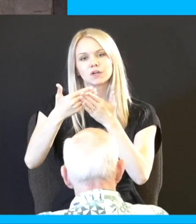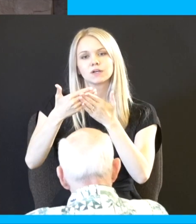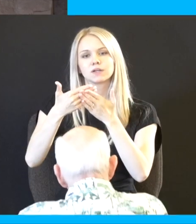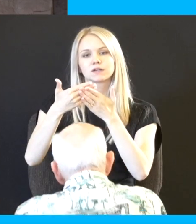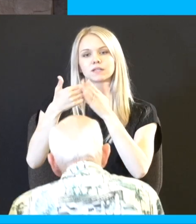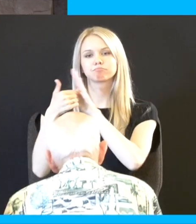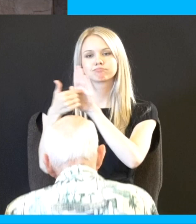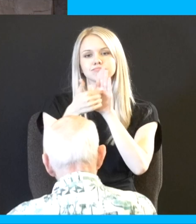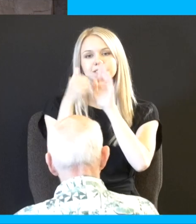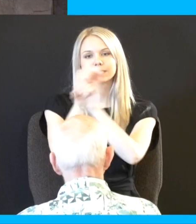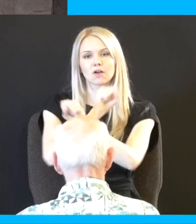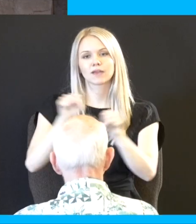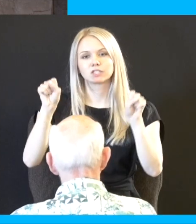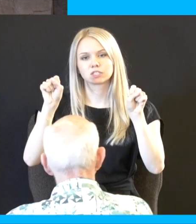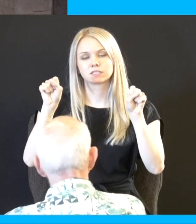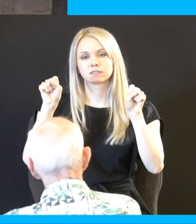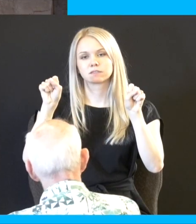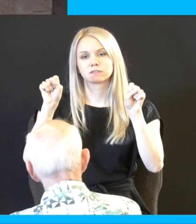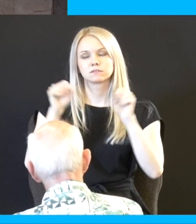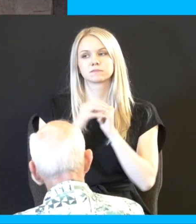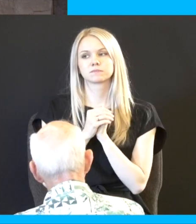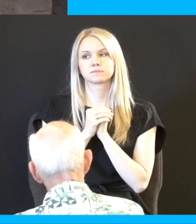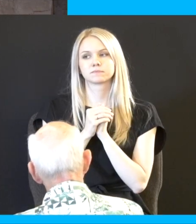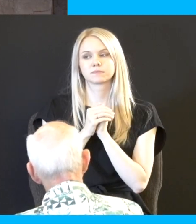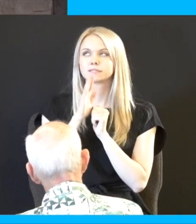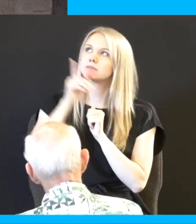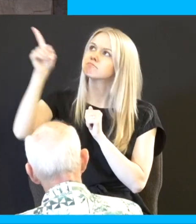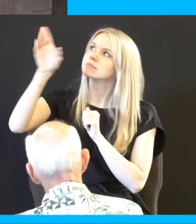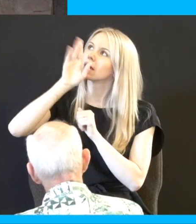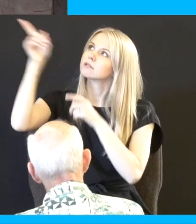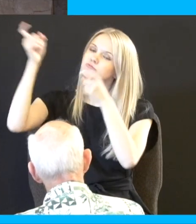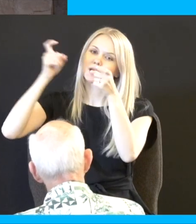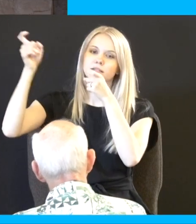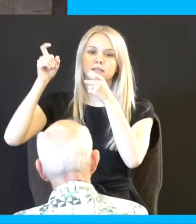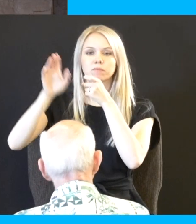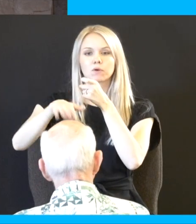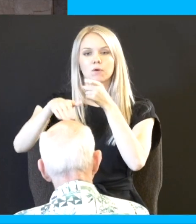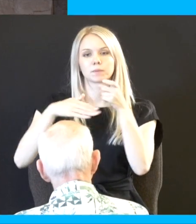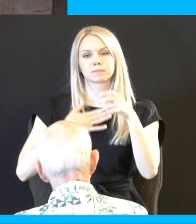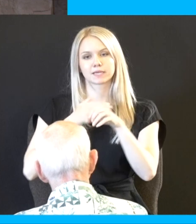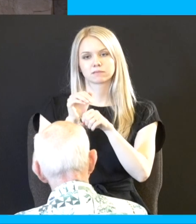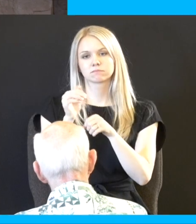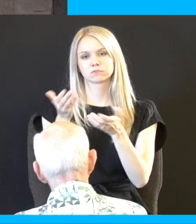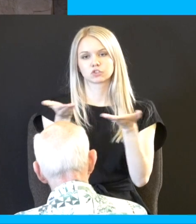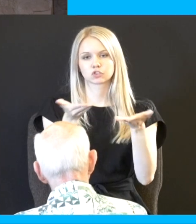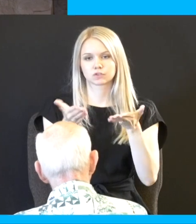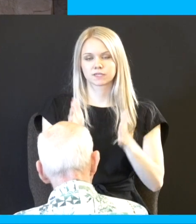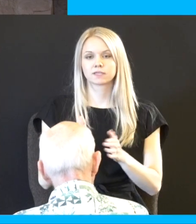that saith unto Zion thy God reigneth and then he said behold my servant and he began to tell us about his